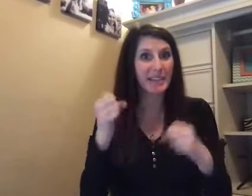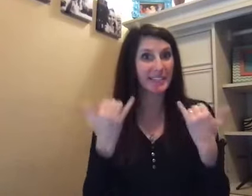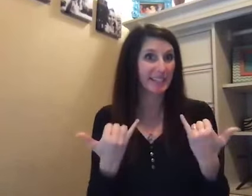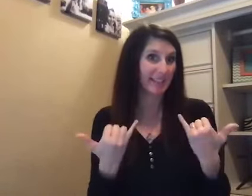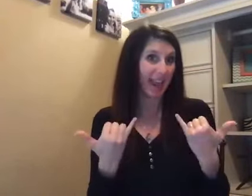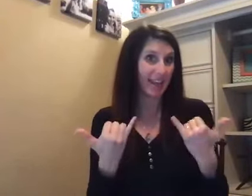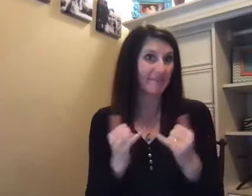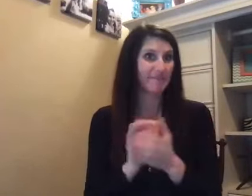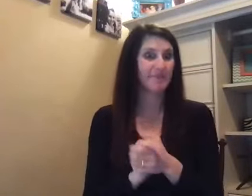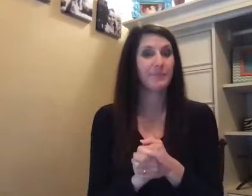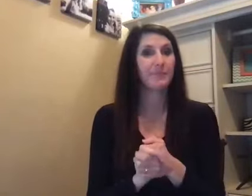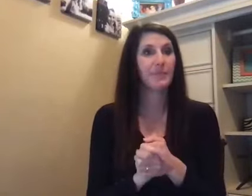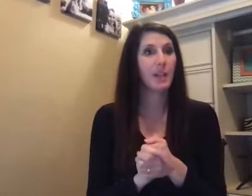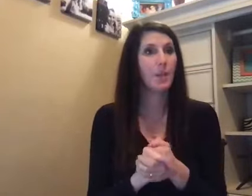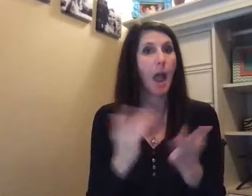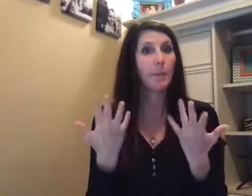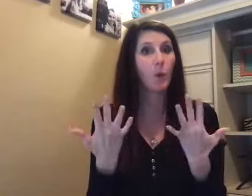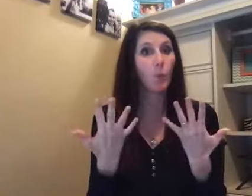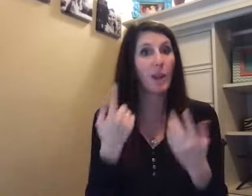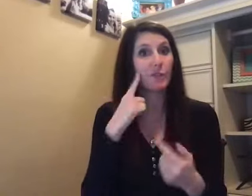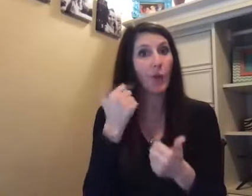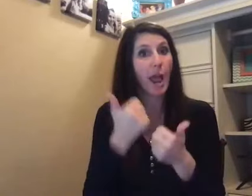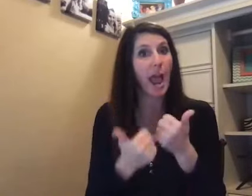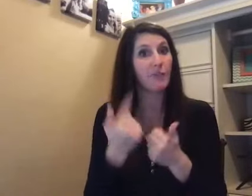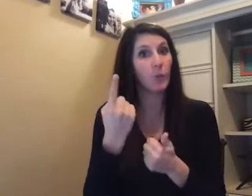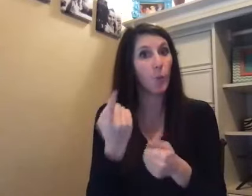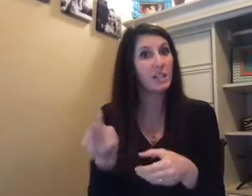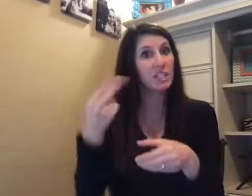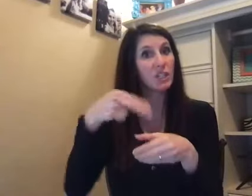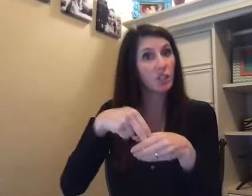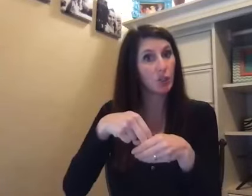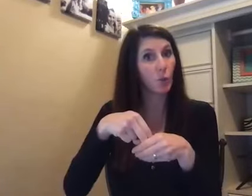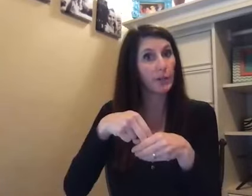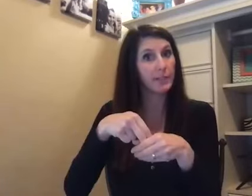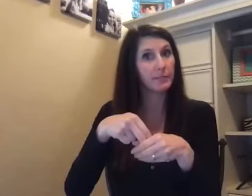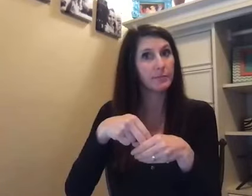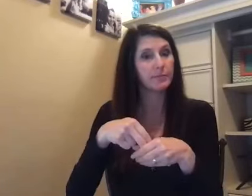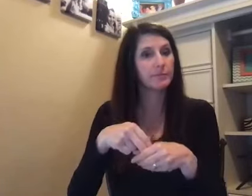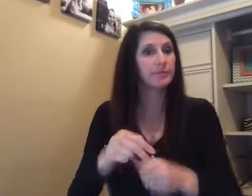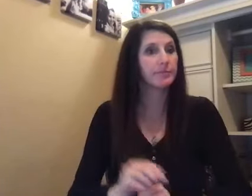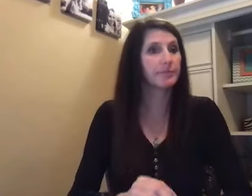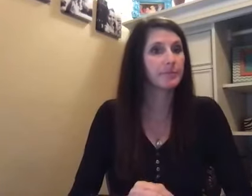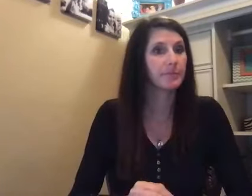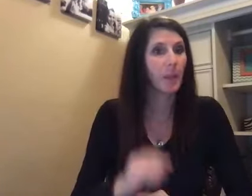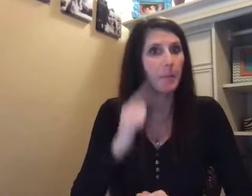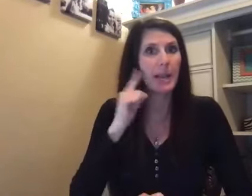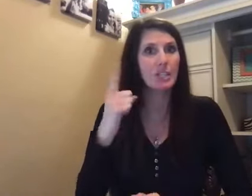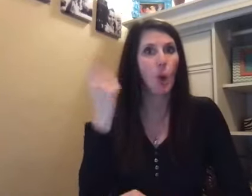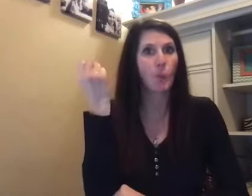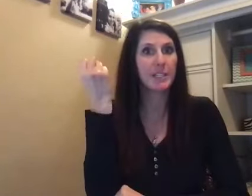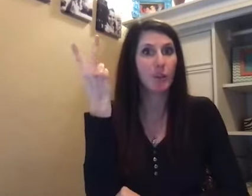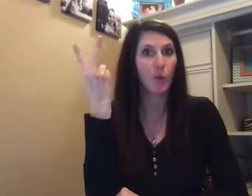today. But I'm going to wait for everyone to join in because it's only 12.